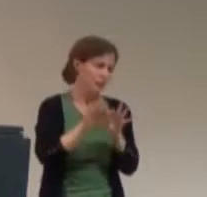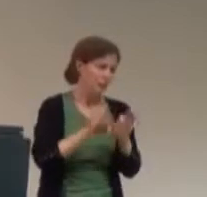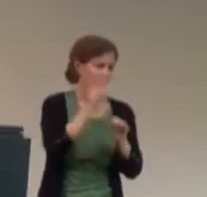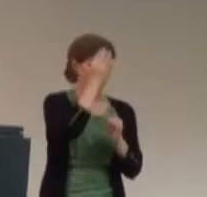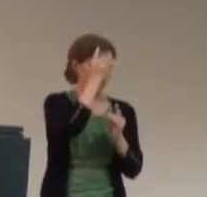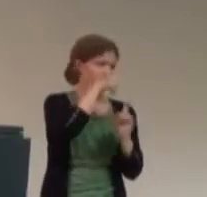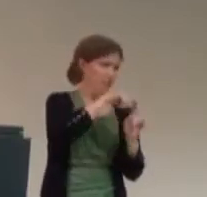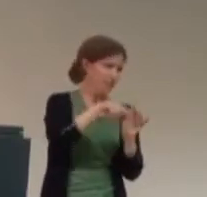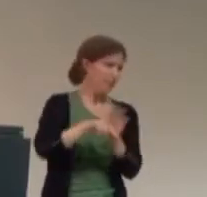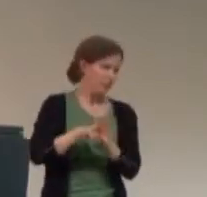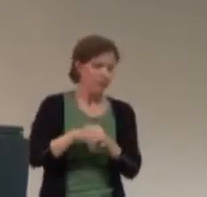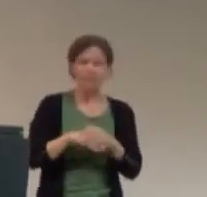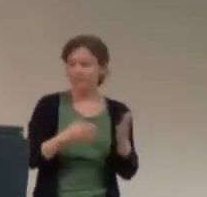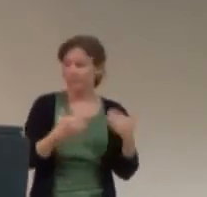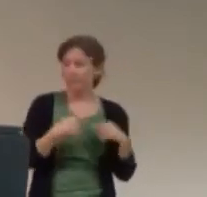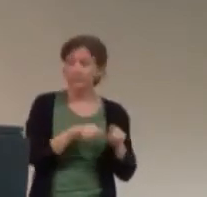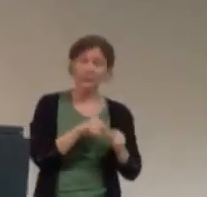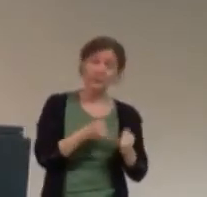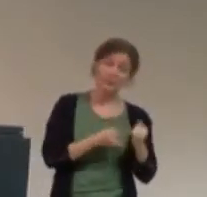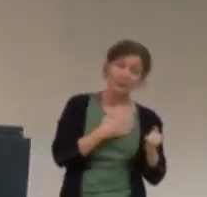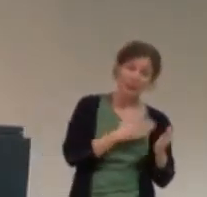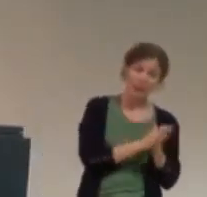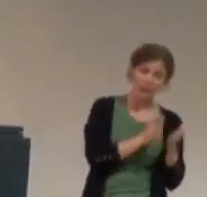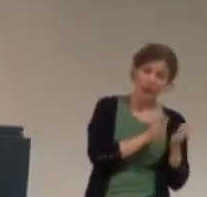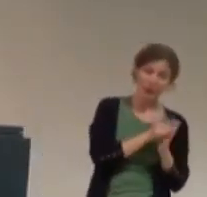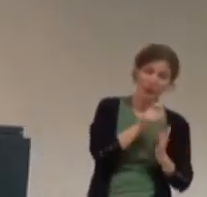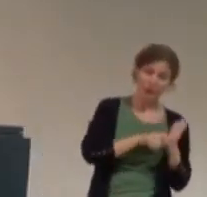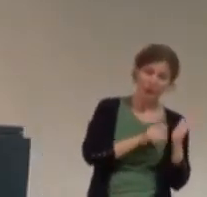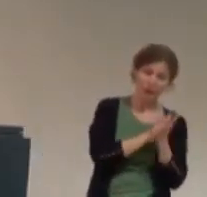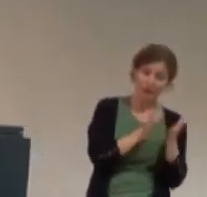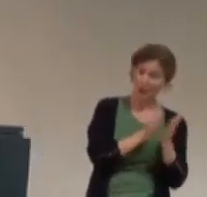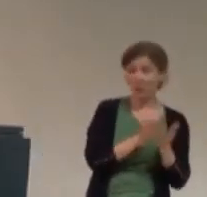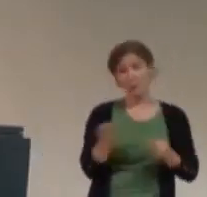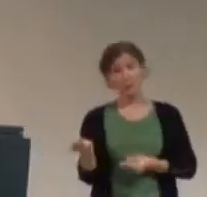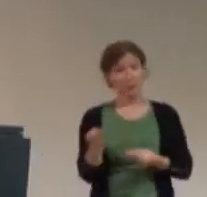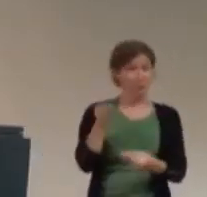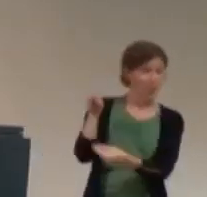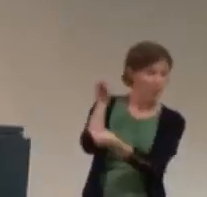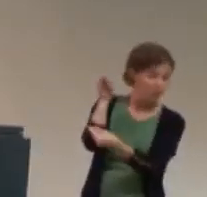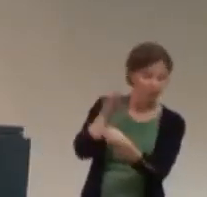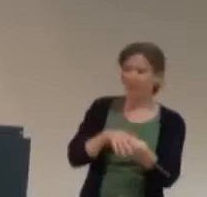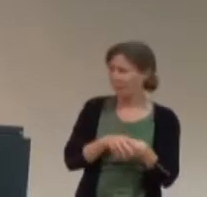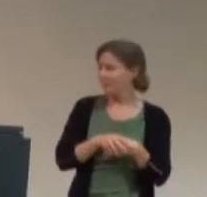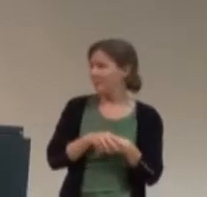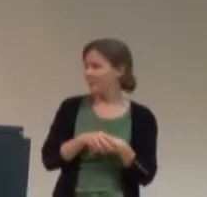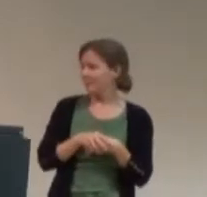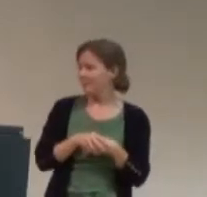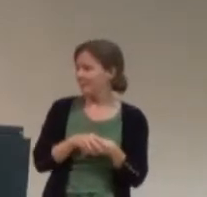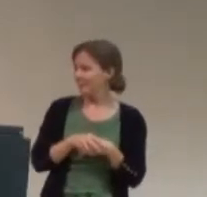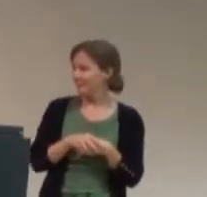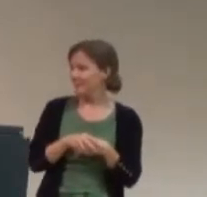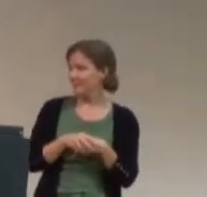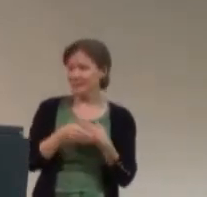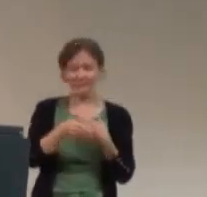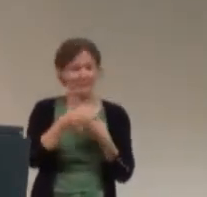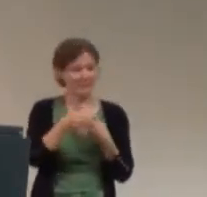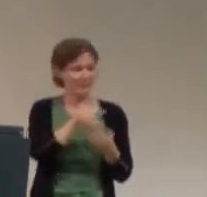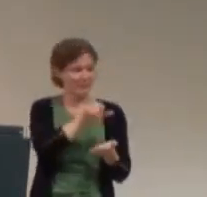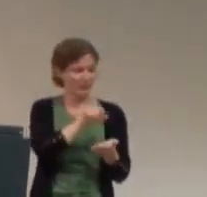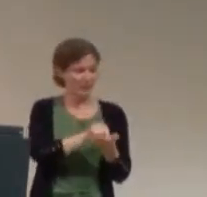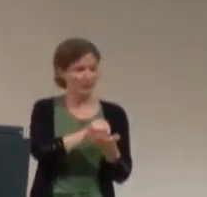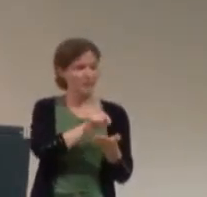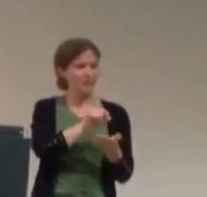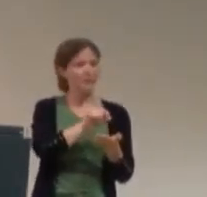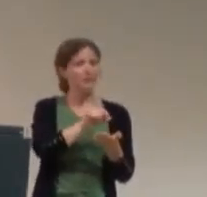of course, heh, my book, writing books on the subject. Um, so this is, this is my upcoming book. The, uh,